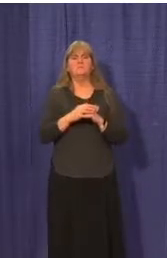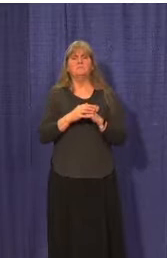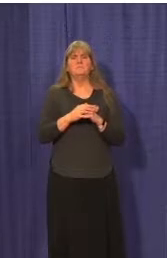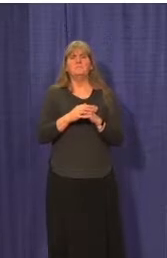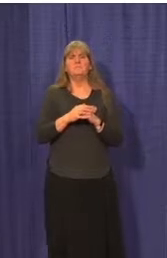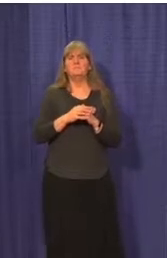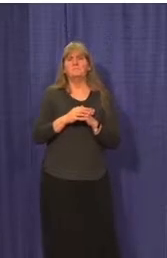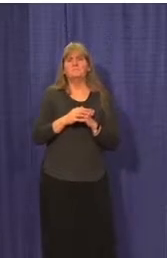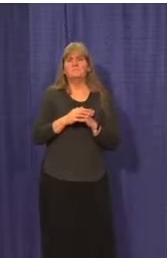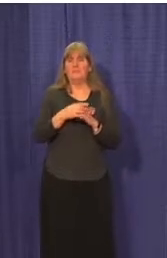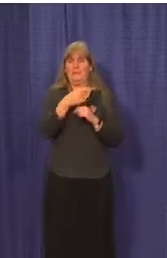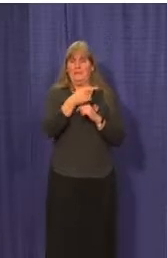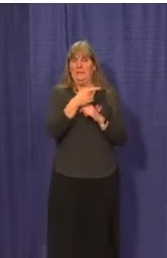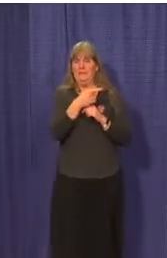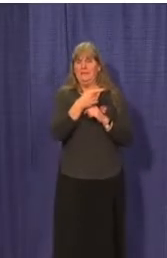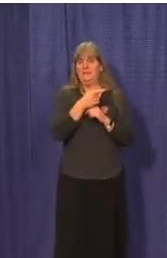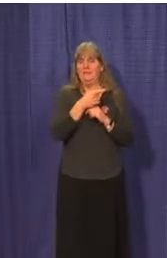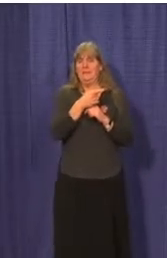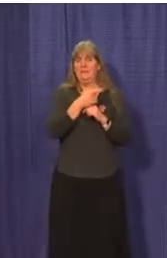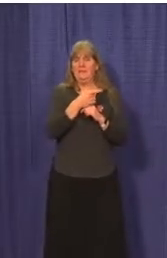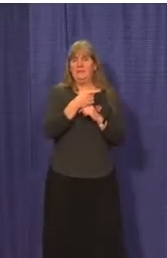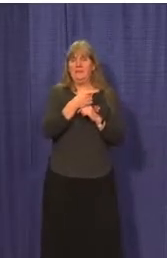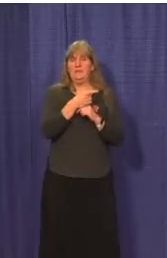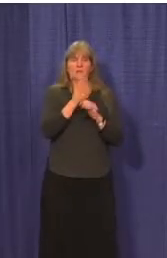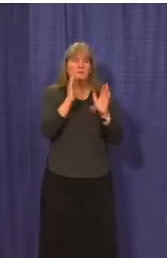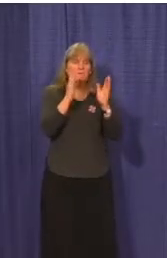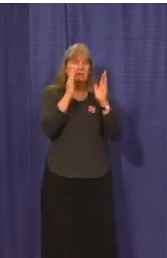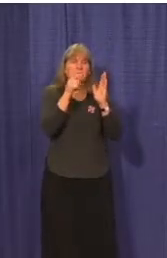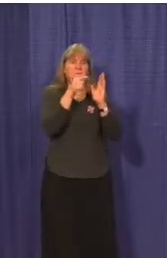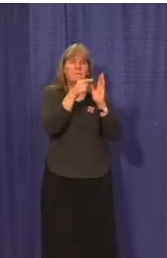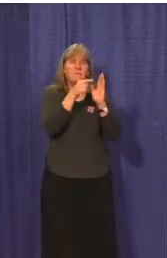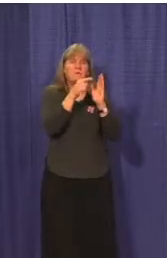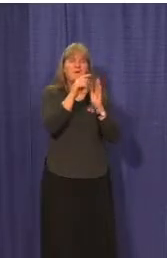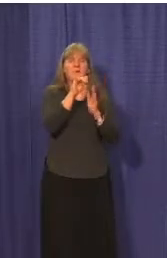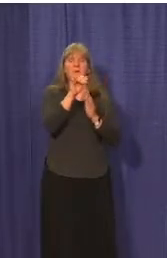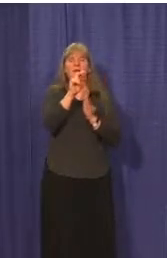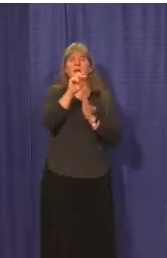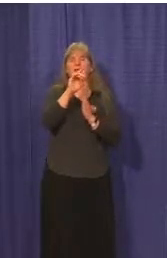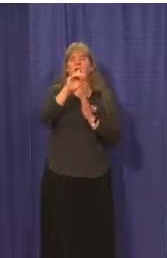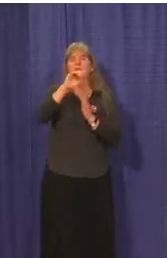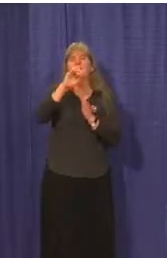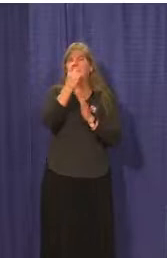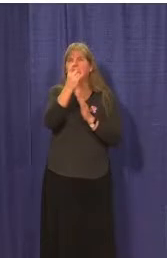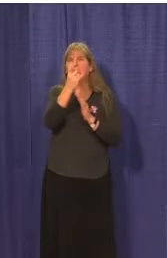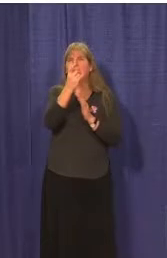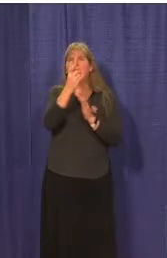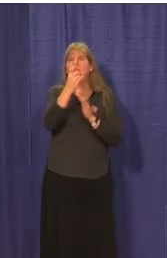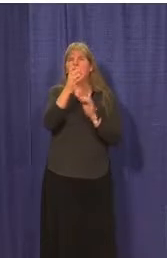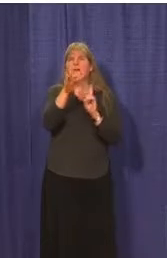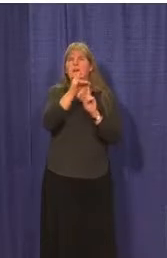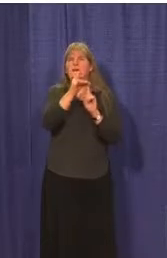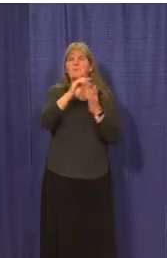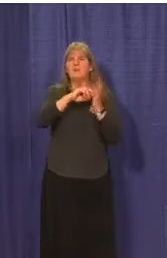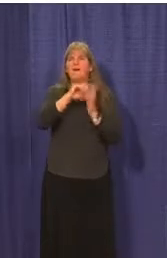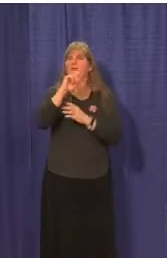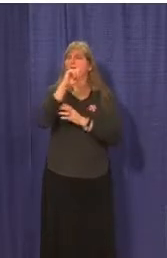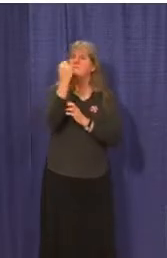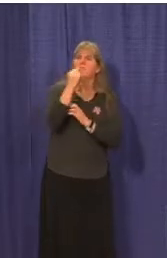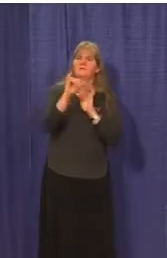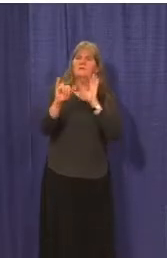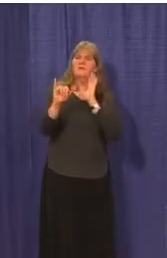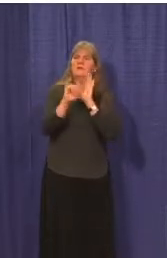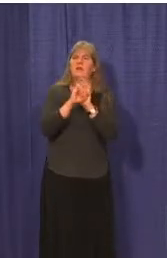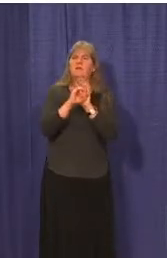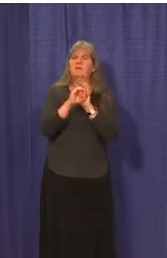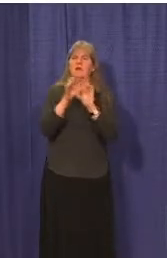the same, but where you really concentrate only on the index cases. And index cases means the first cases that are